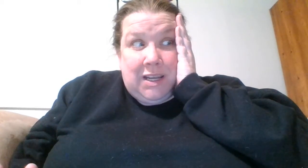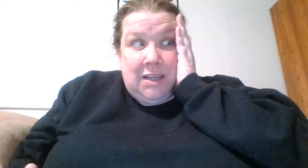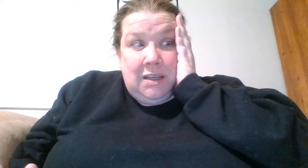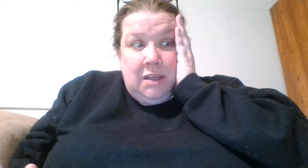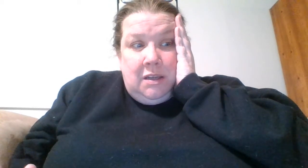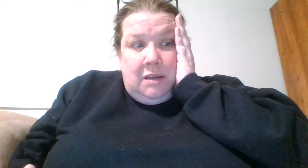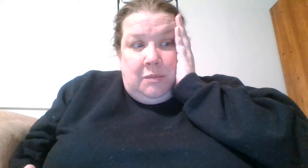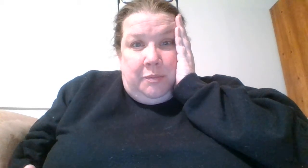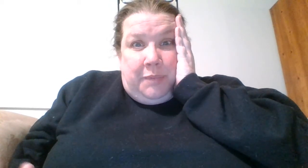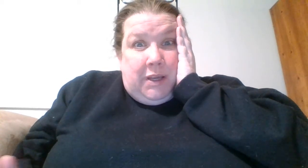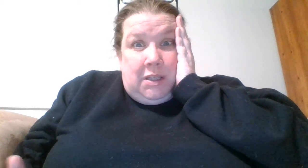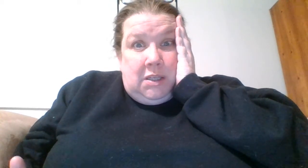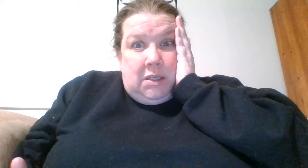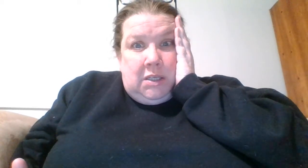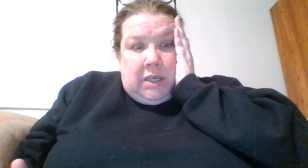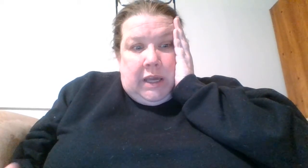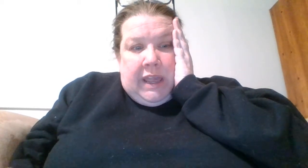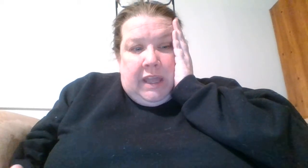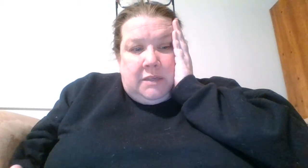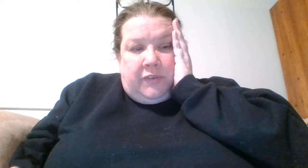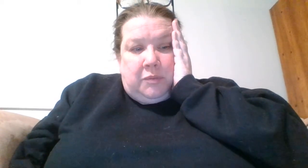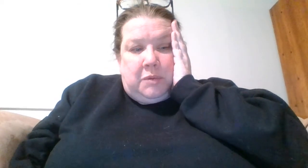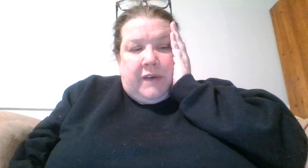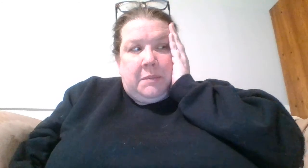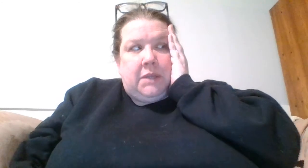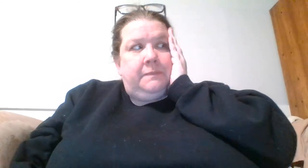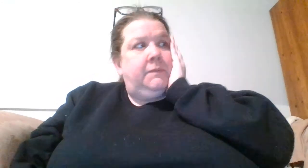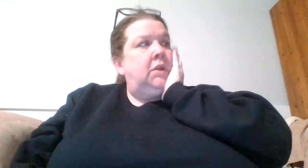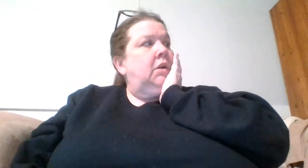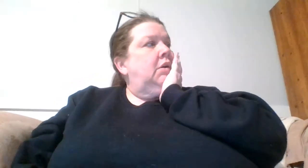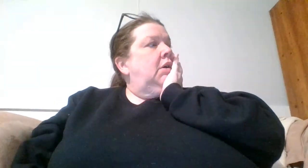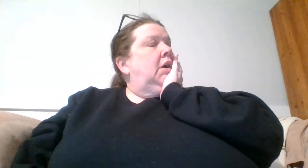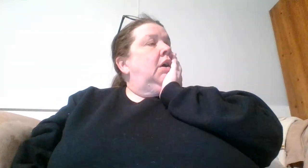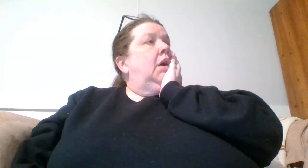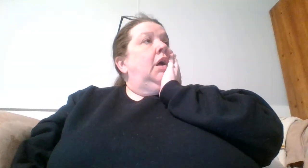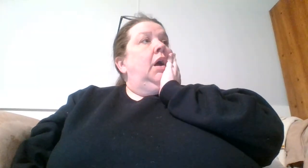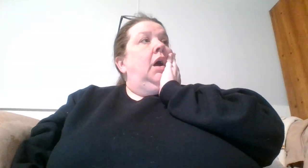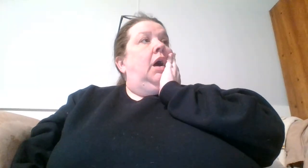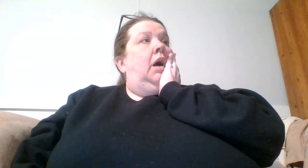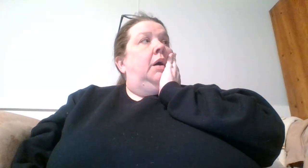but yeah I had to verbal vomit um